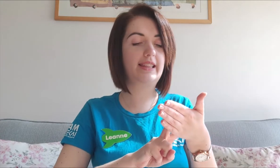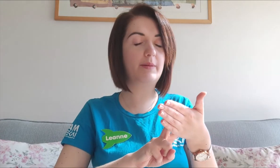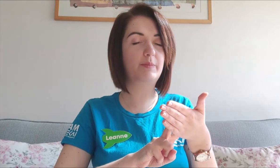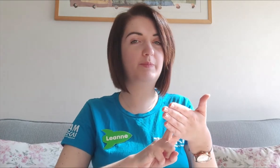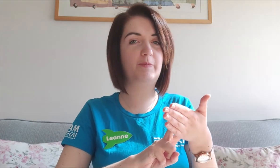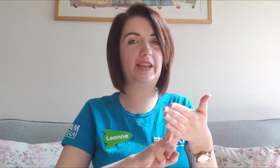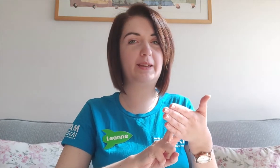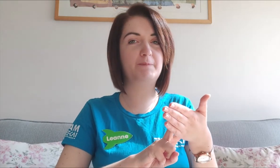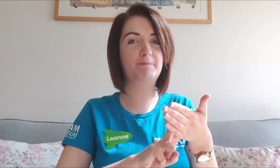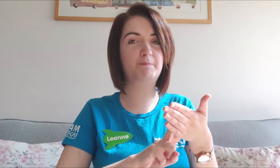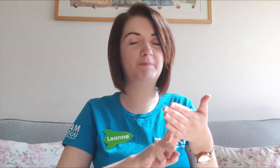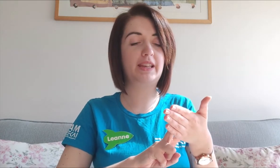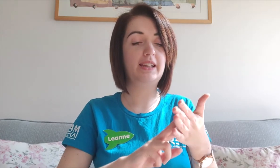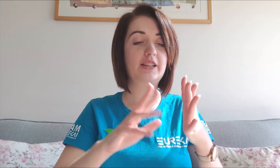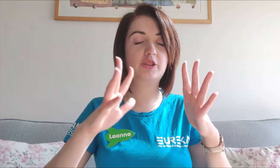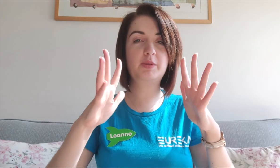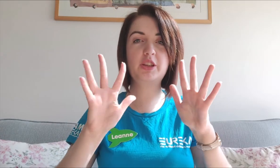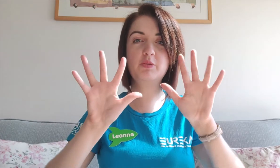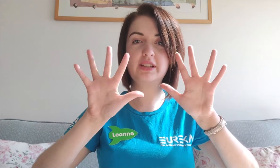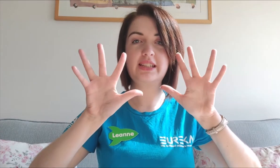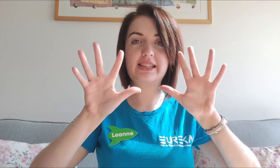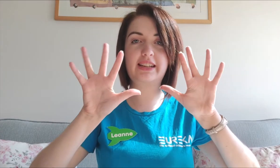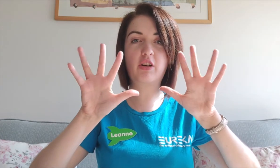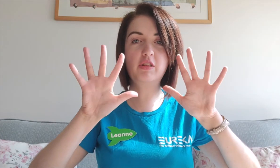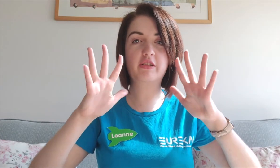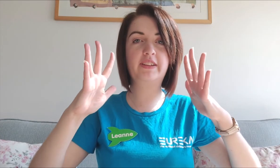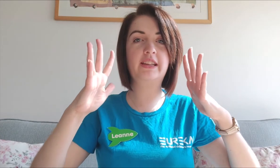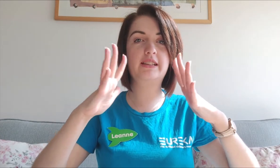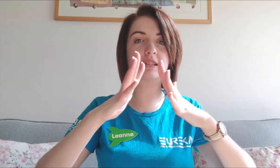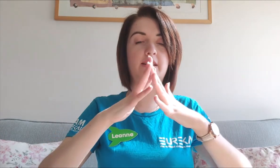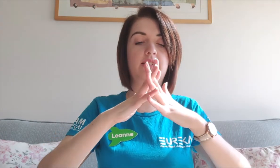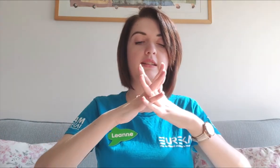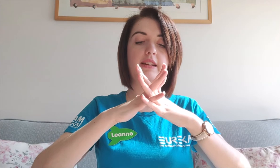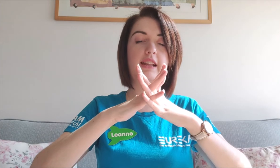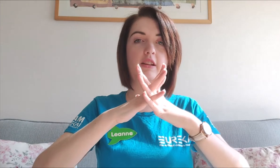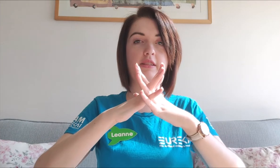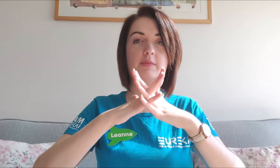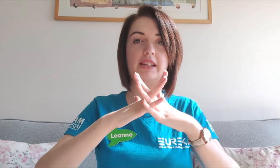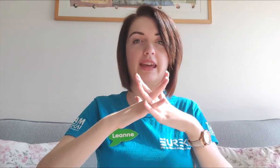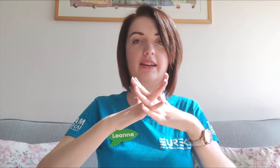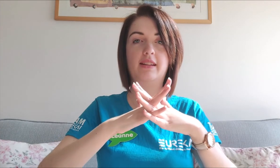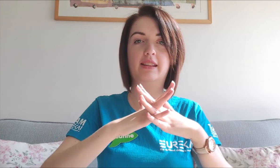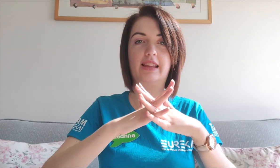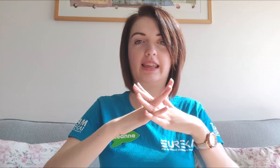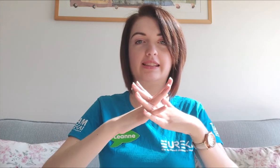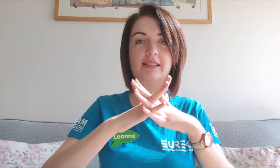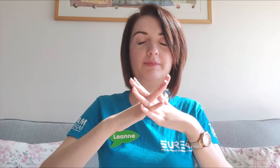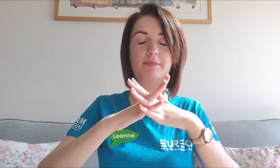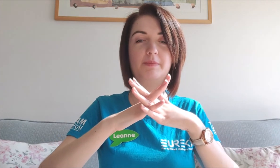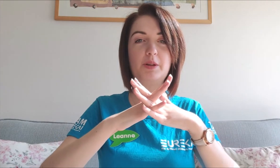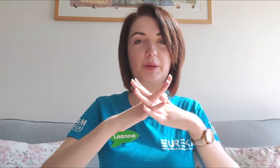that. V. W, take all your fingers and lock them together like this. W.